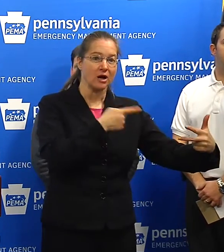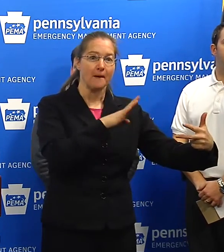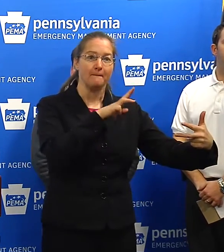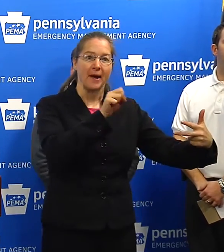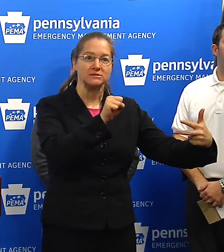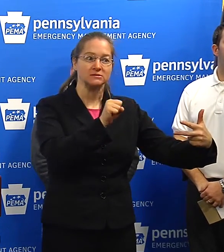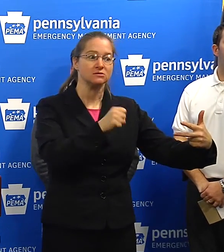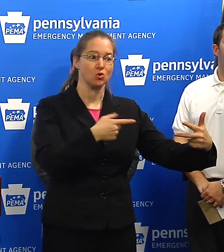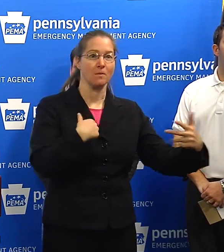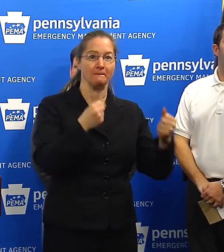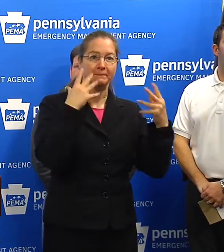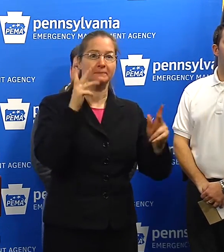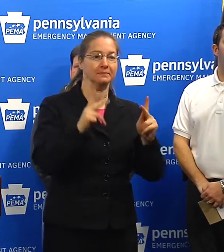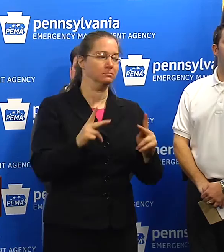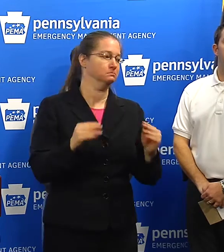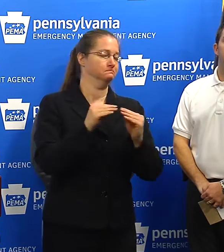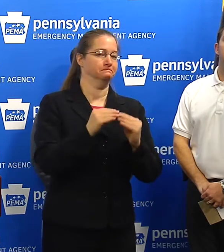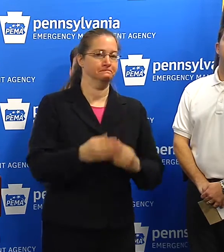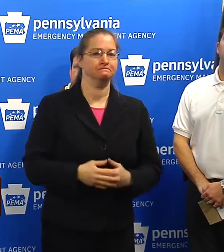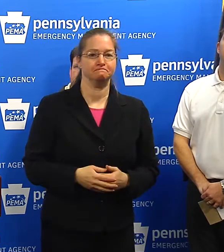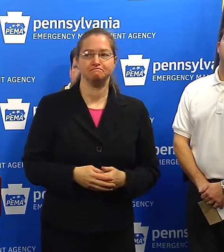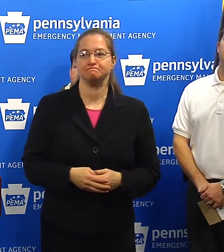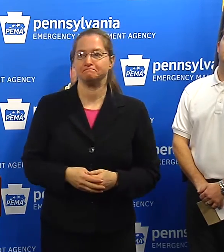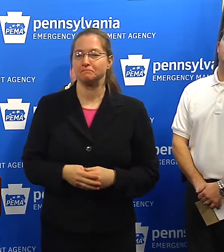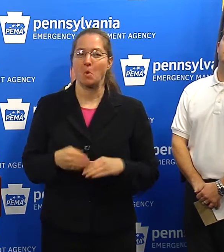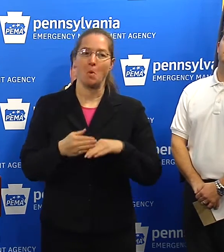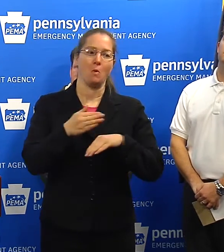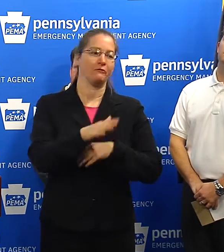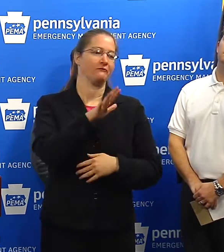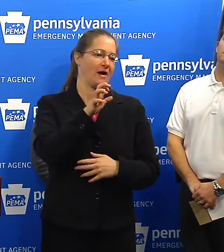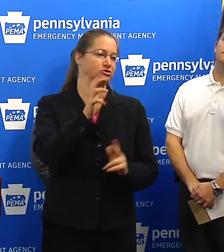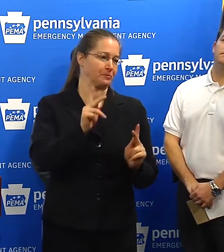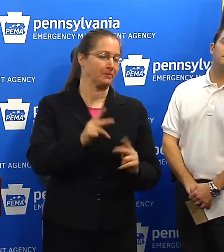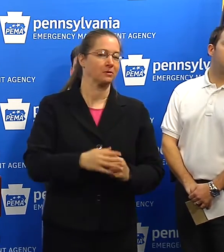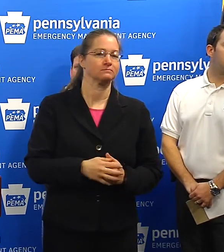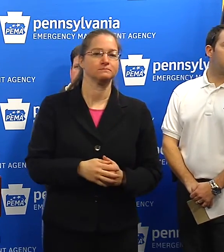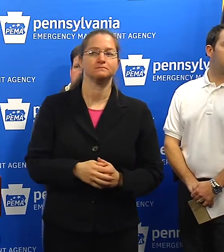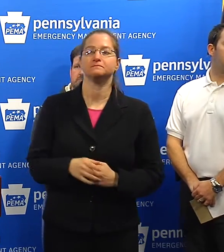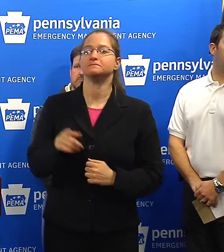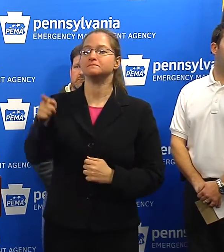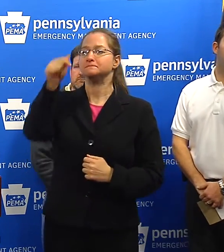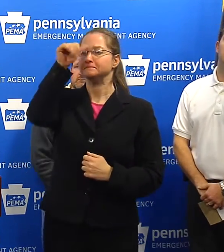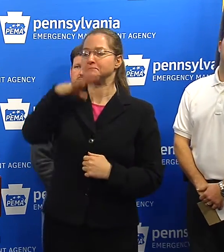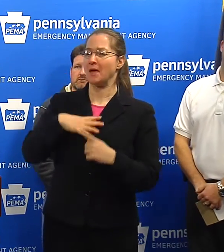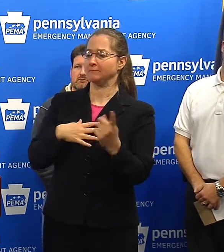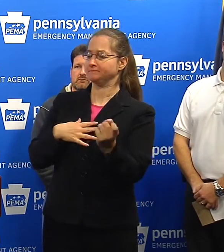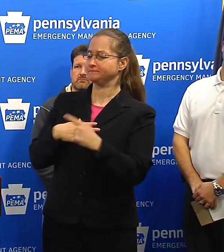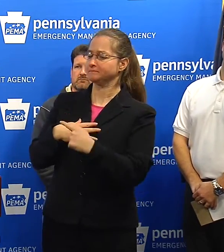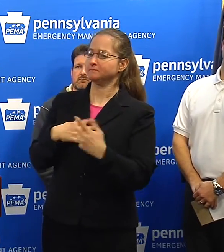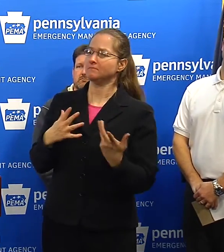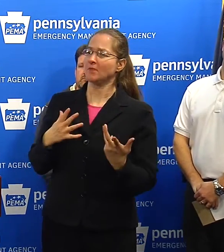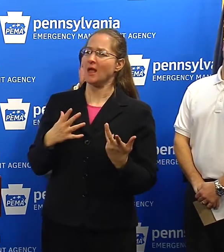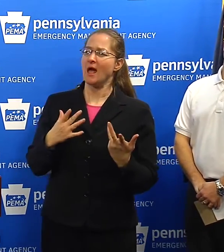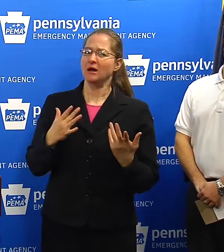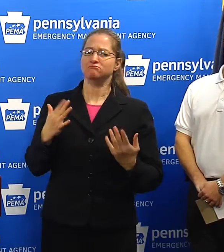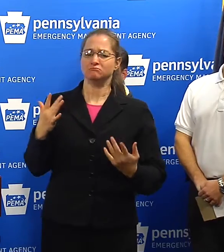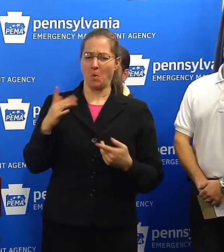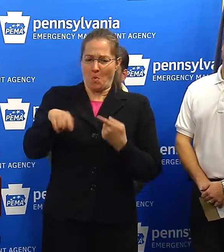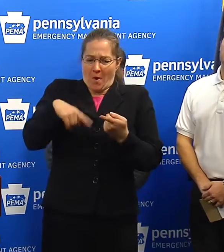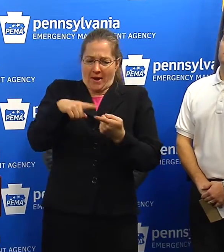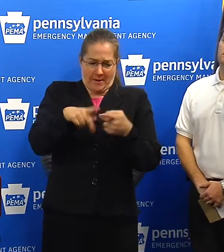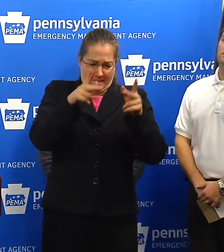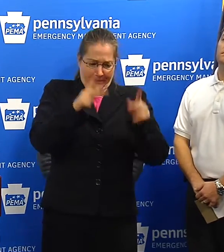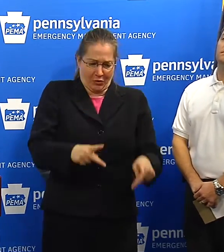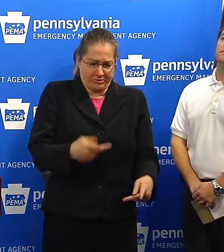Any other questions? Yeah. Yes. At what point does someone's bad judgment turn into something where, you know,